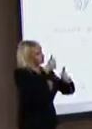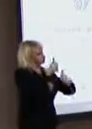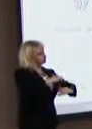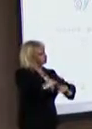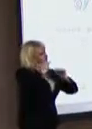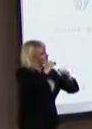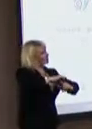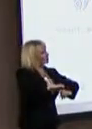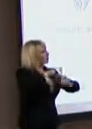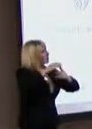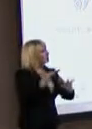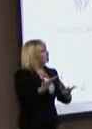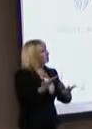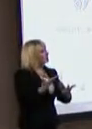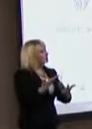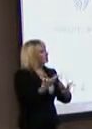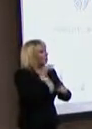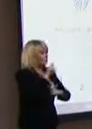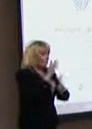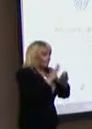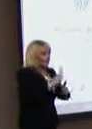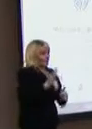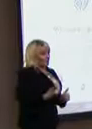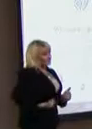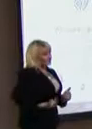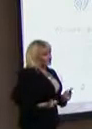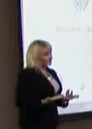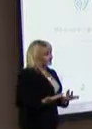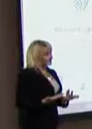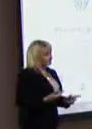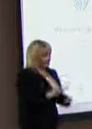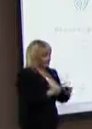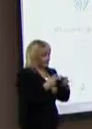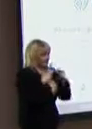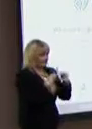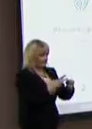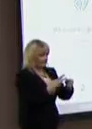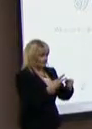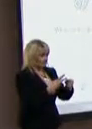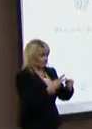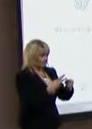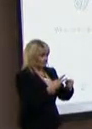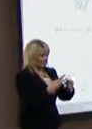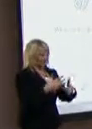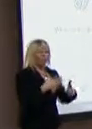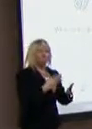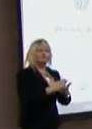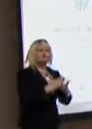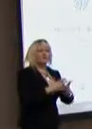And you have to be a business. Second point, there is a perception,